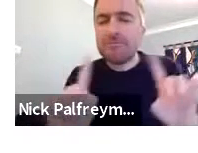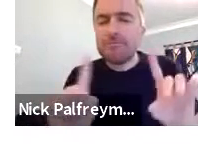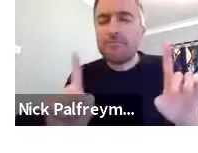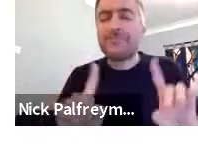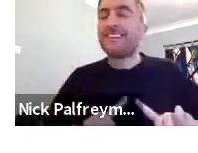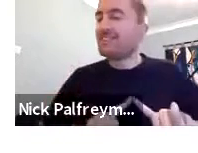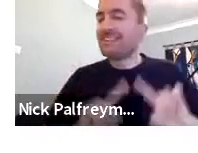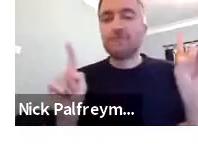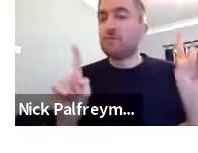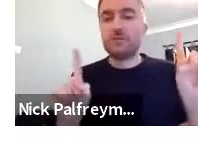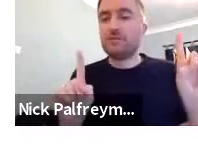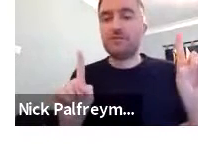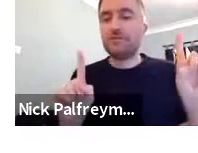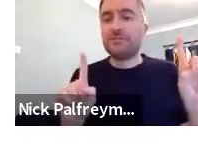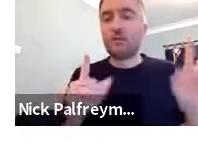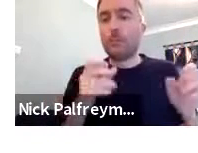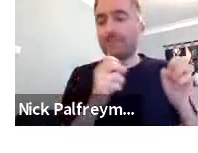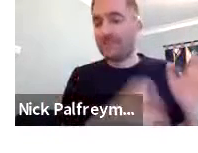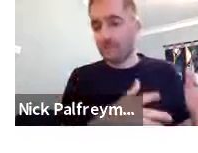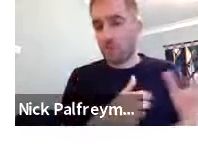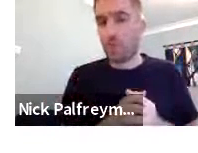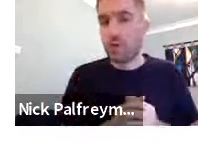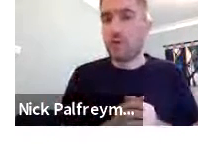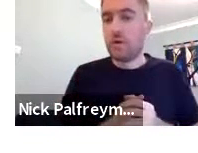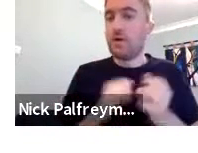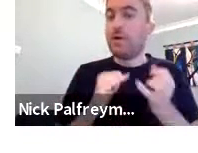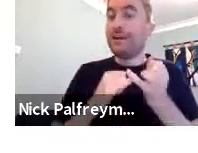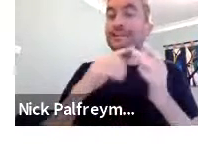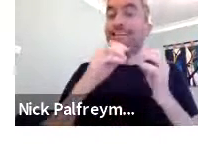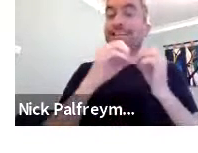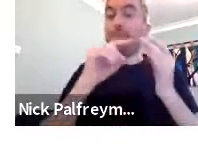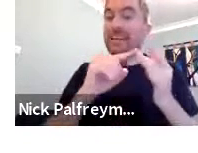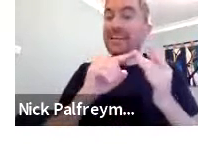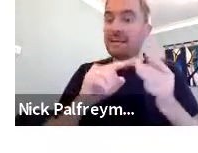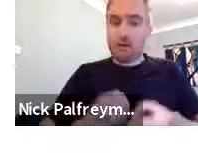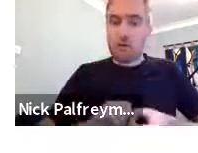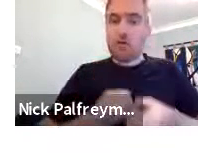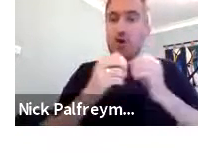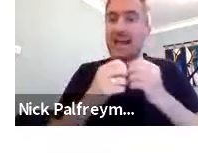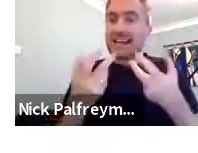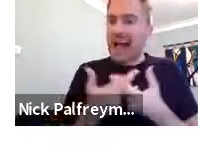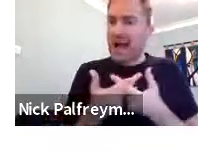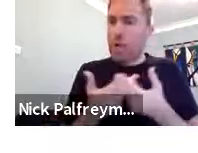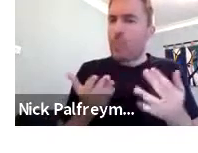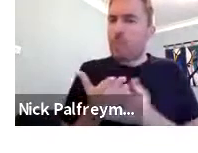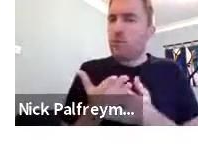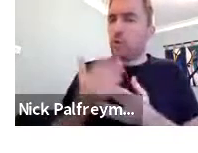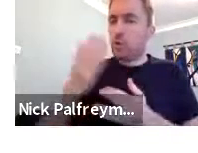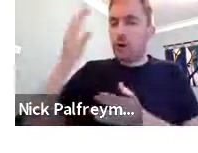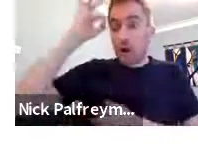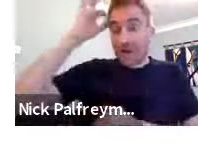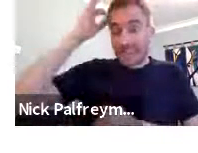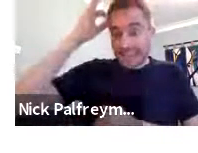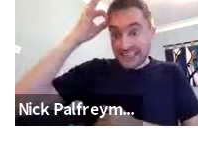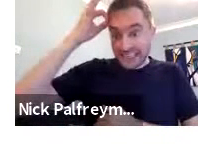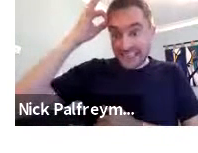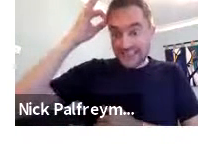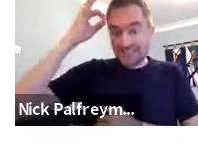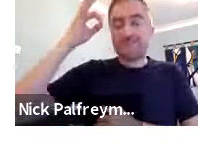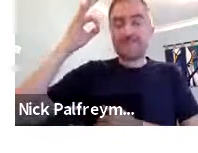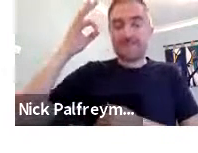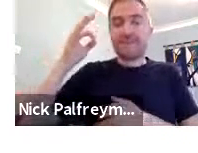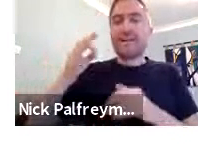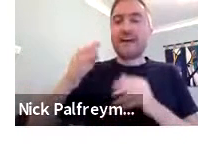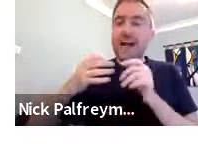and they used SIBI. And I'll just explain what SIBI is. It's completely different to Basindo. was created,